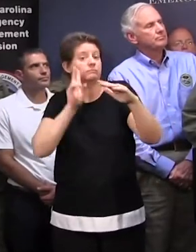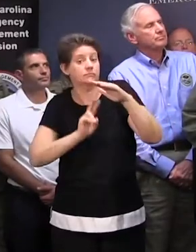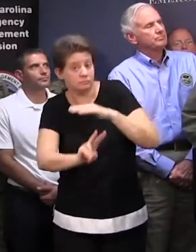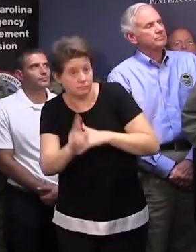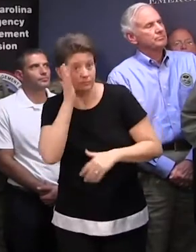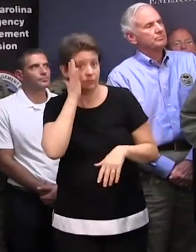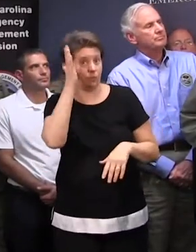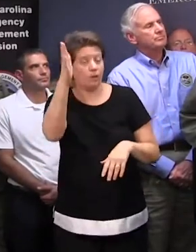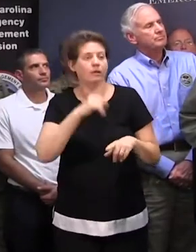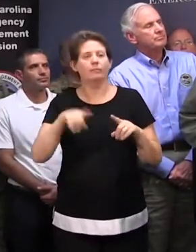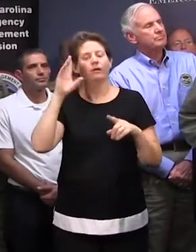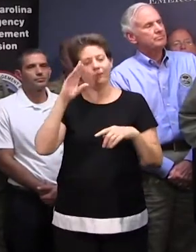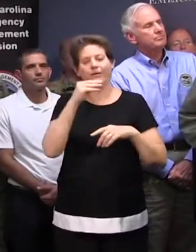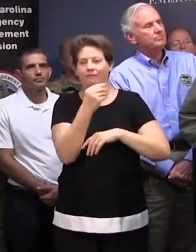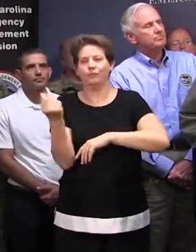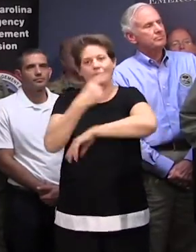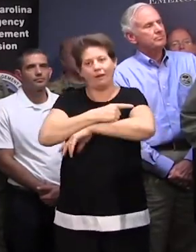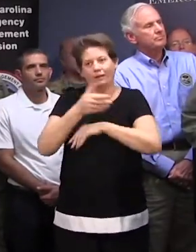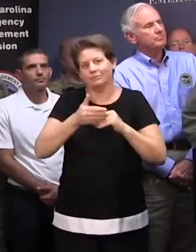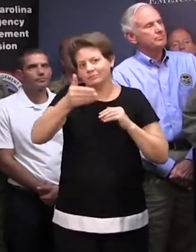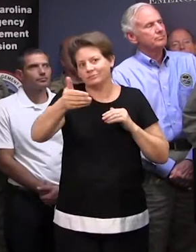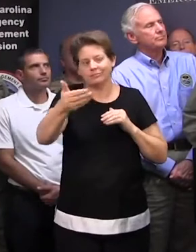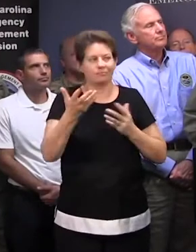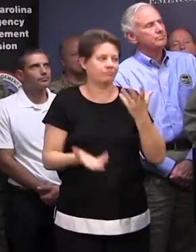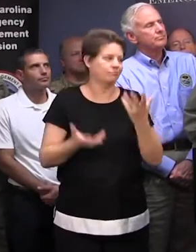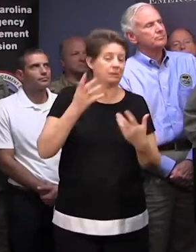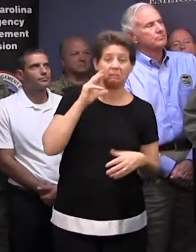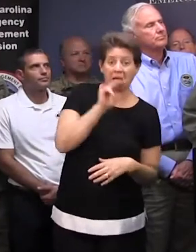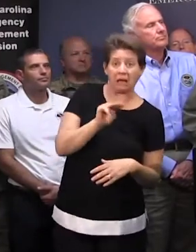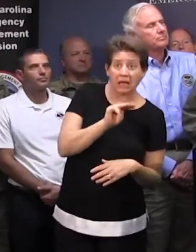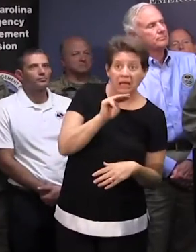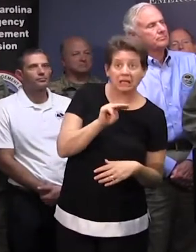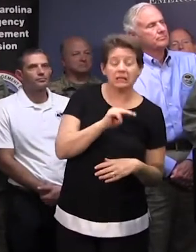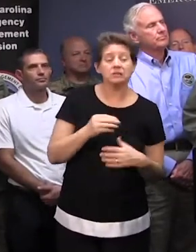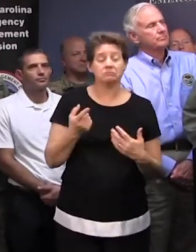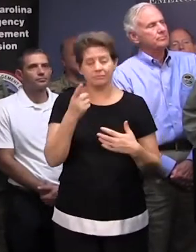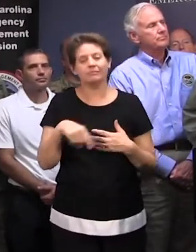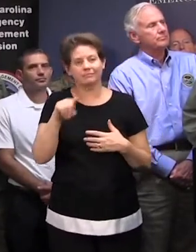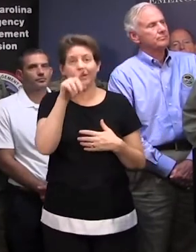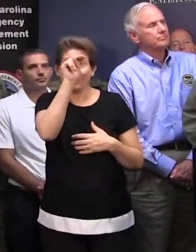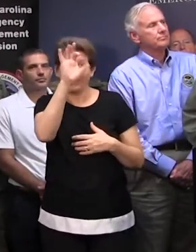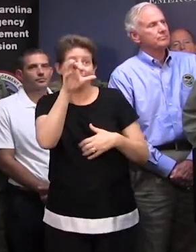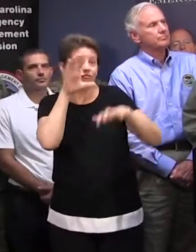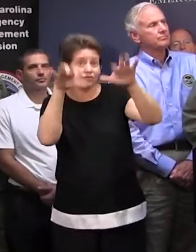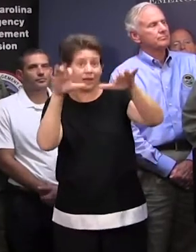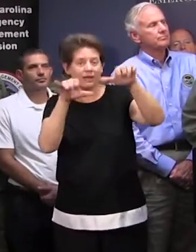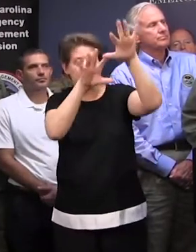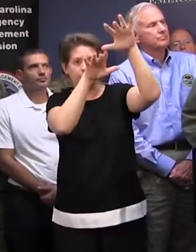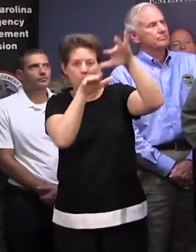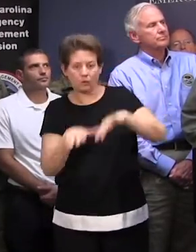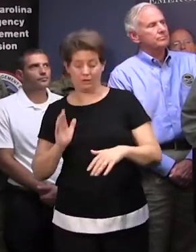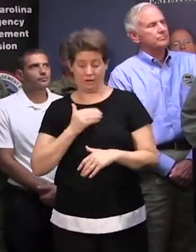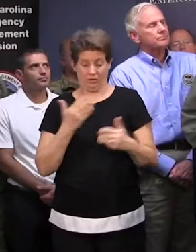it will probably be days before that happens, maybe as early as Monday, as those waters out of North Carolina and our